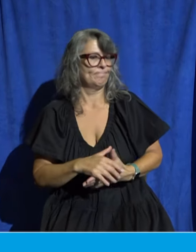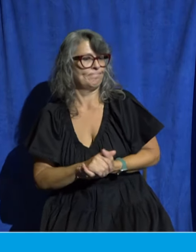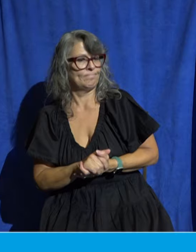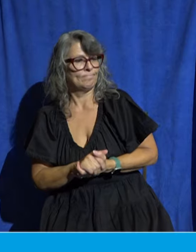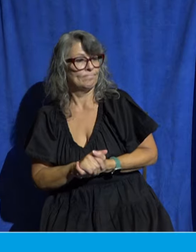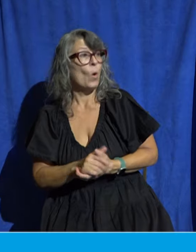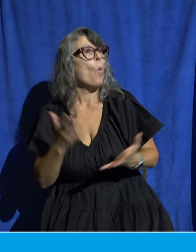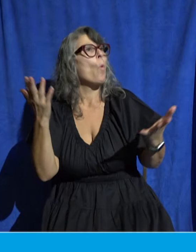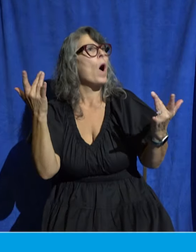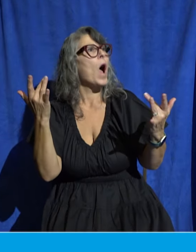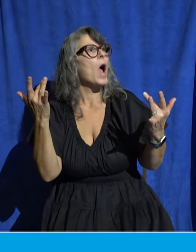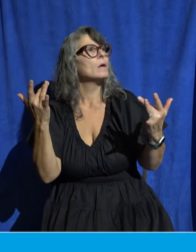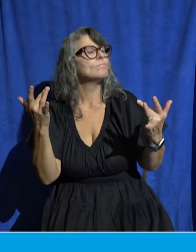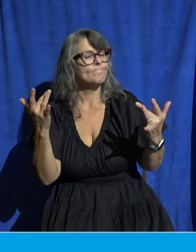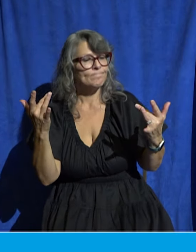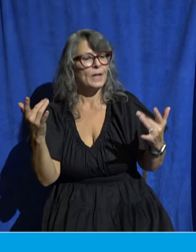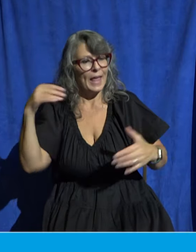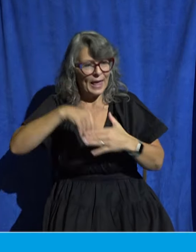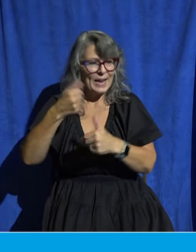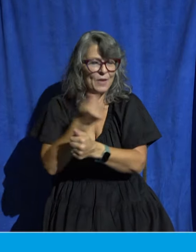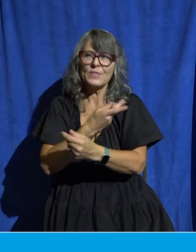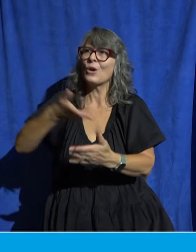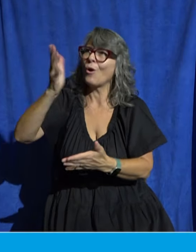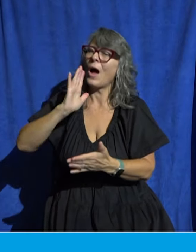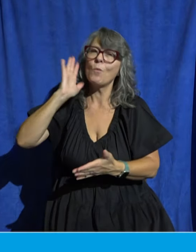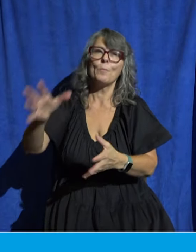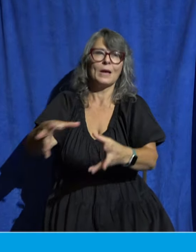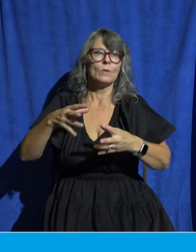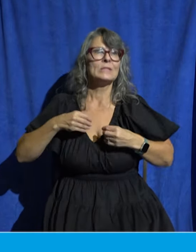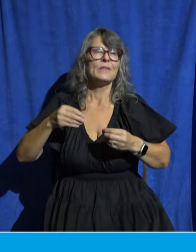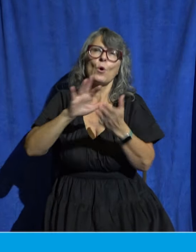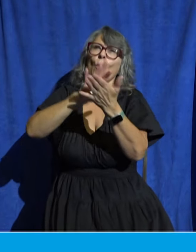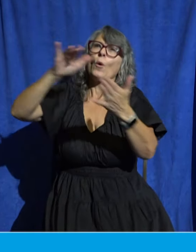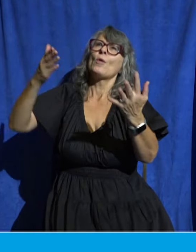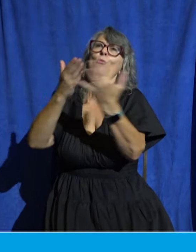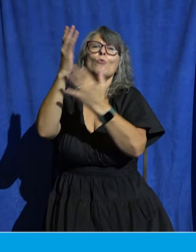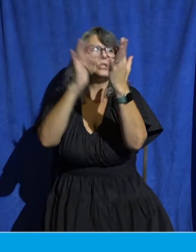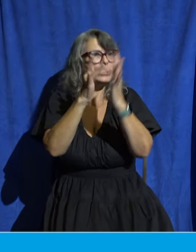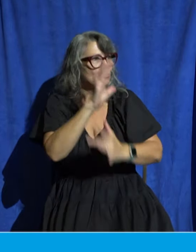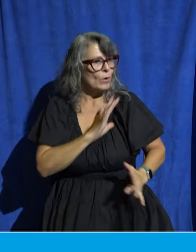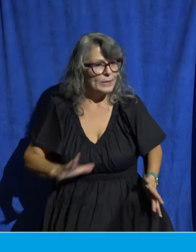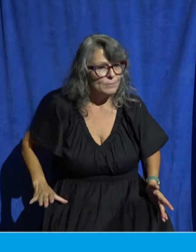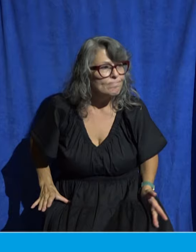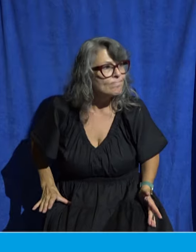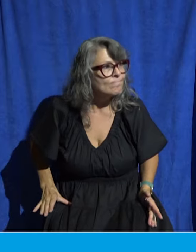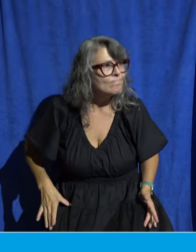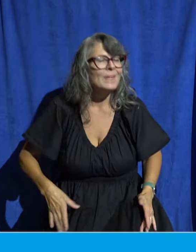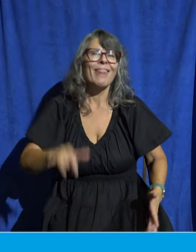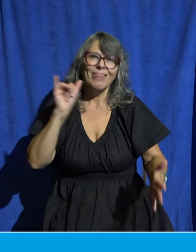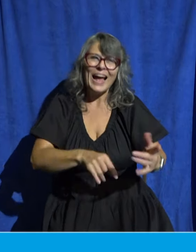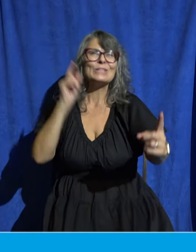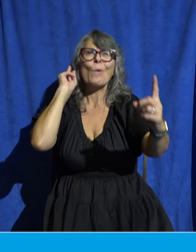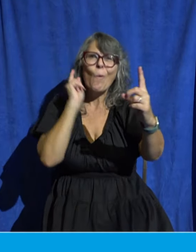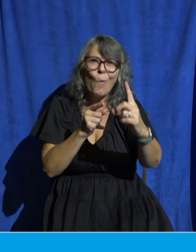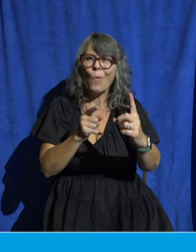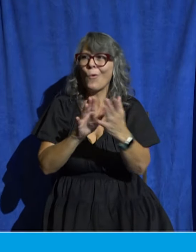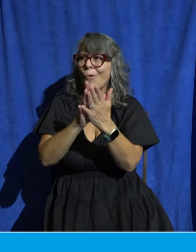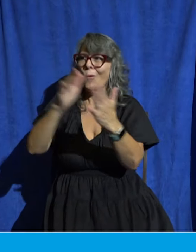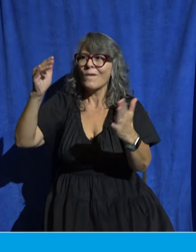everything God may be glorified through Jesus Christ that's the goal glorifying God now